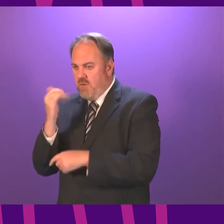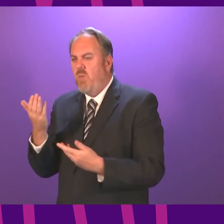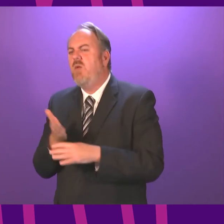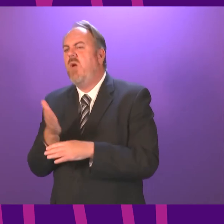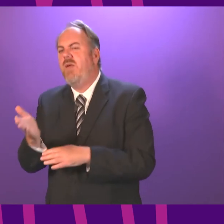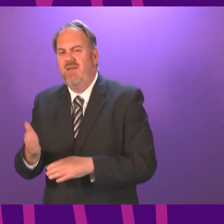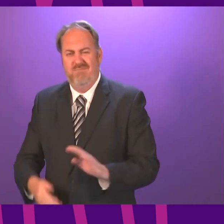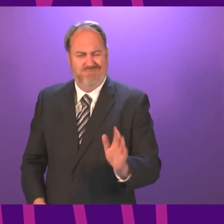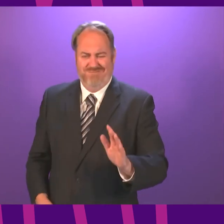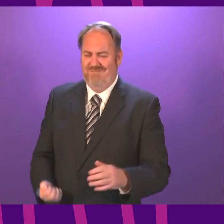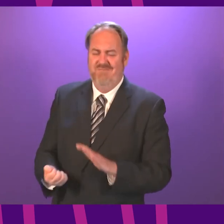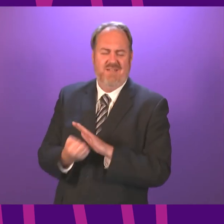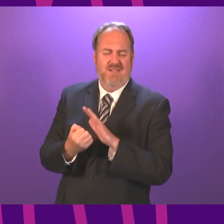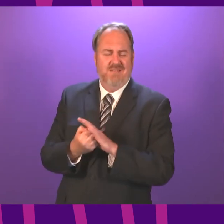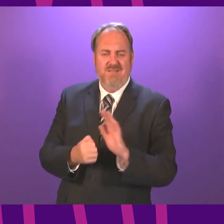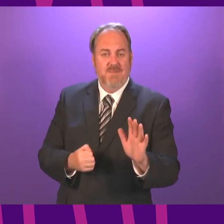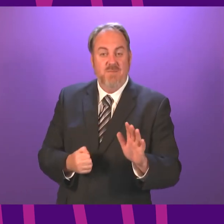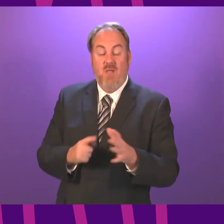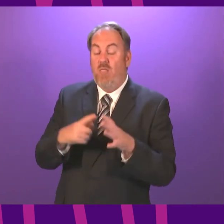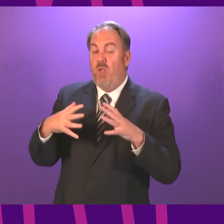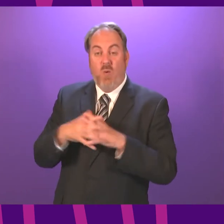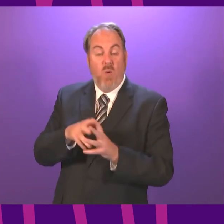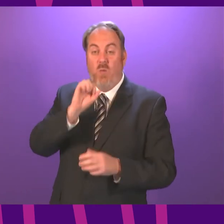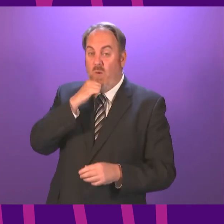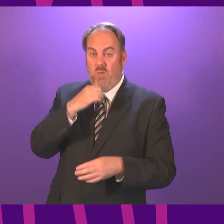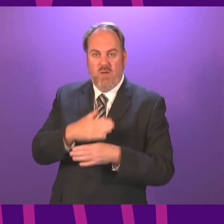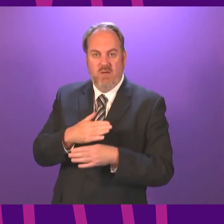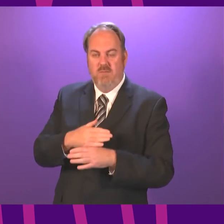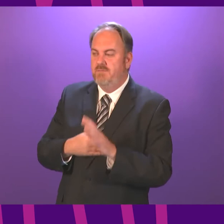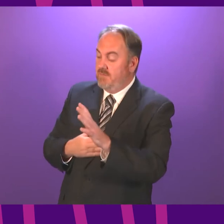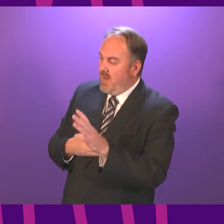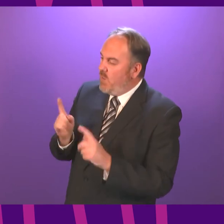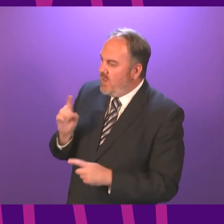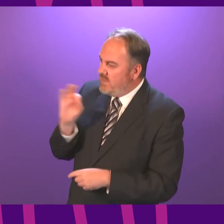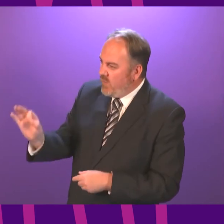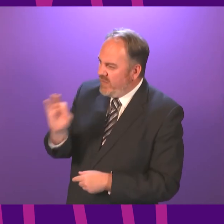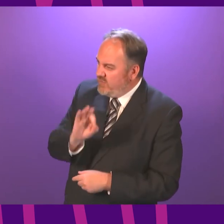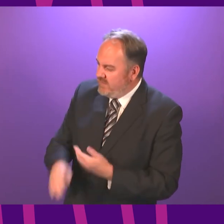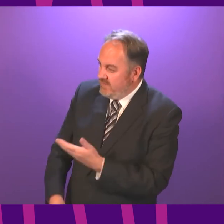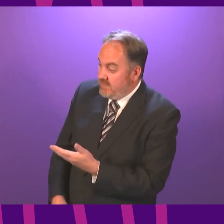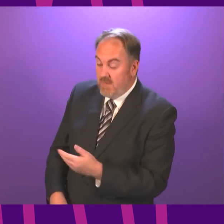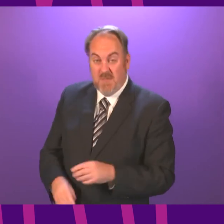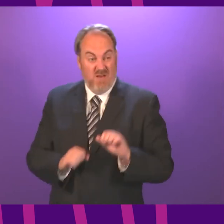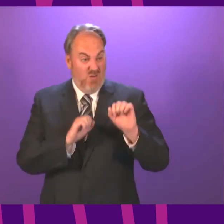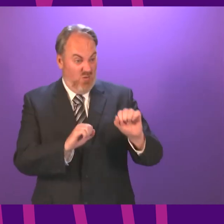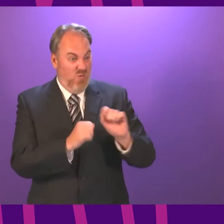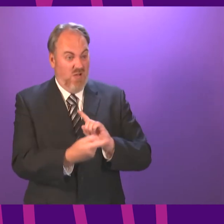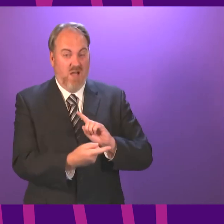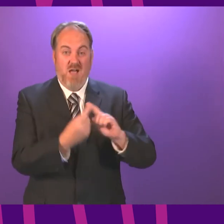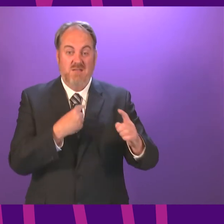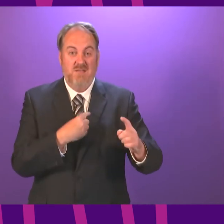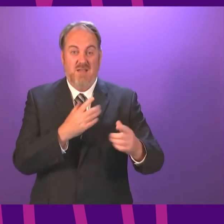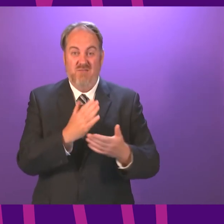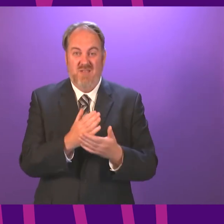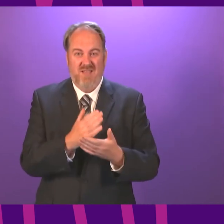unworkable and unenforceable. Now, with respect to the Cabinet Secretary's answer, how does he